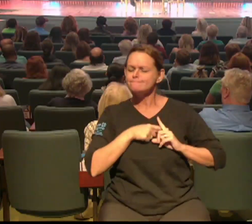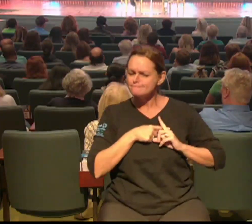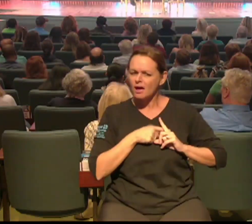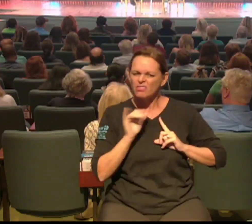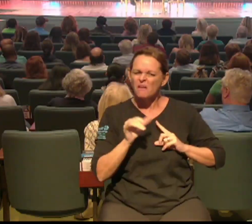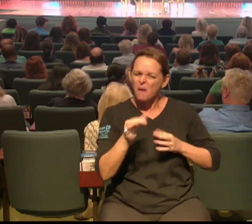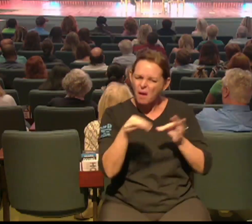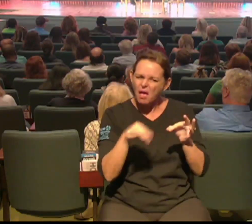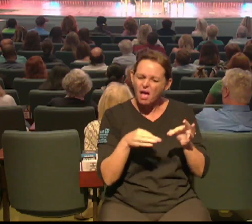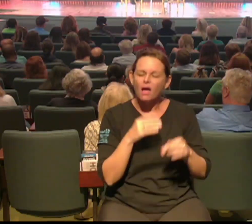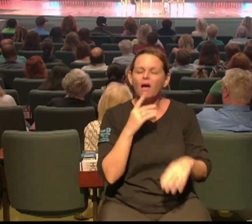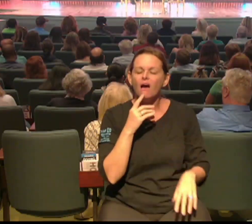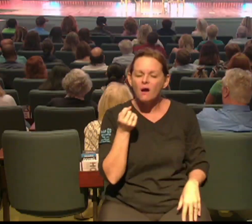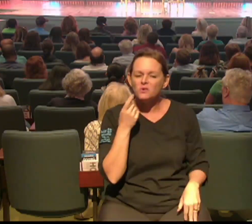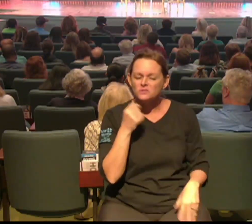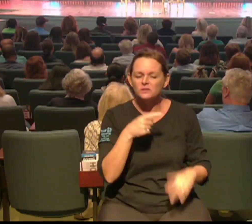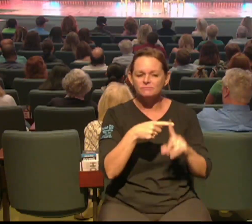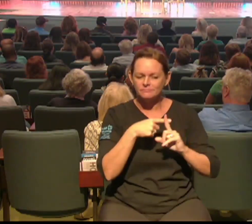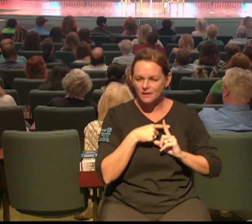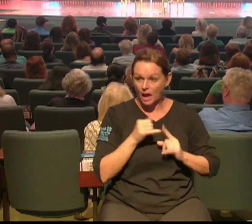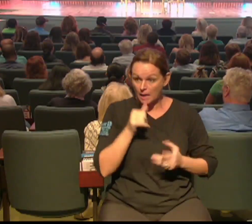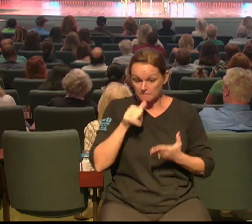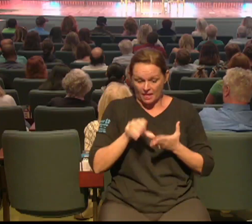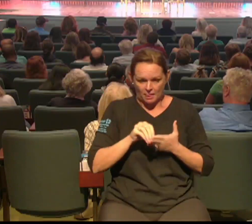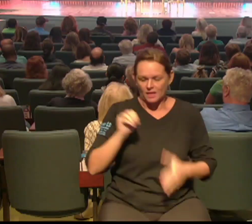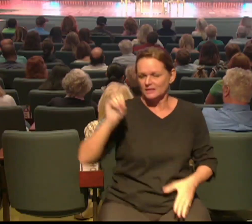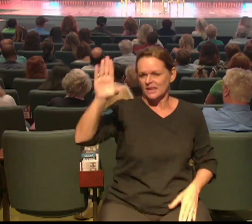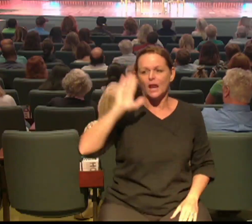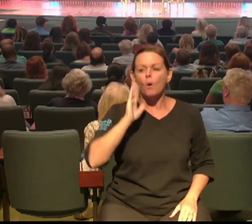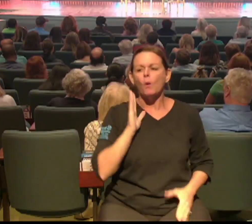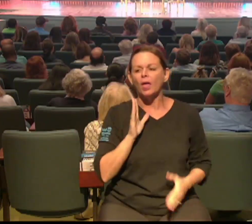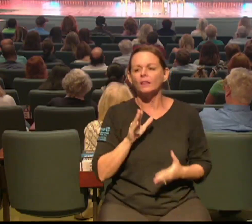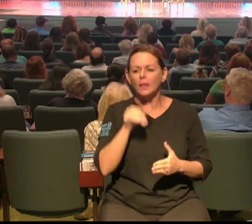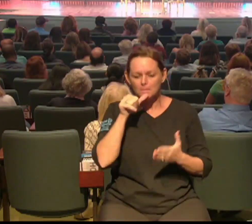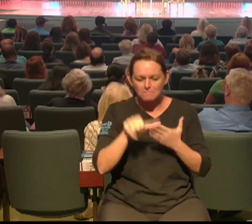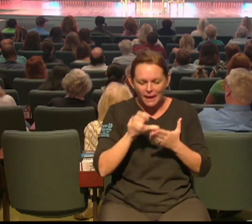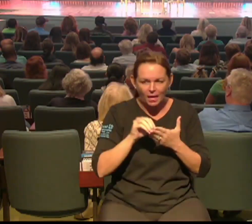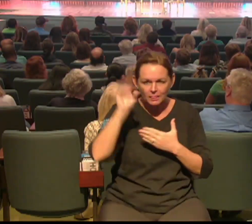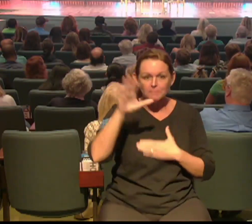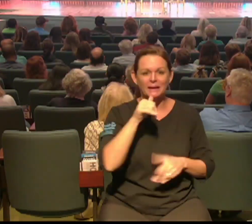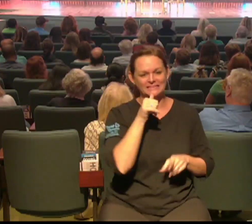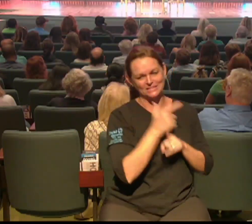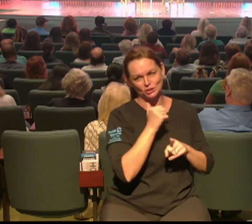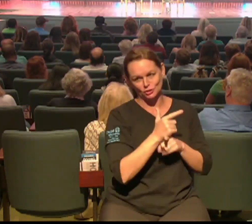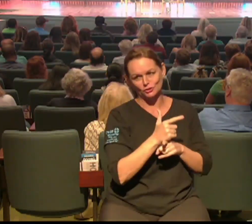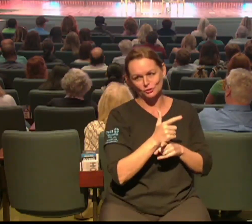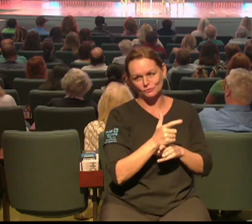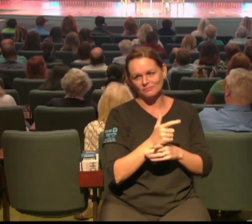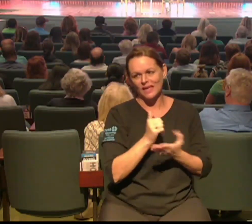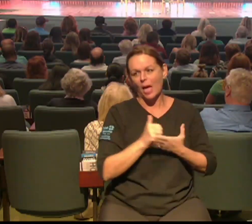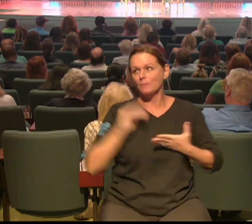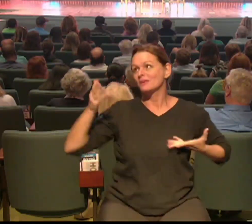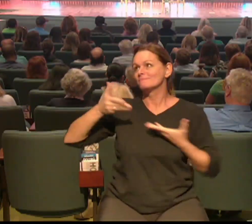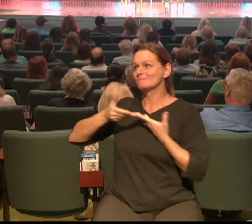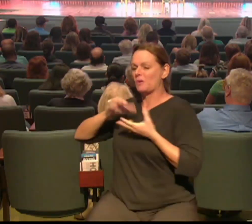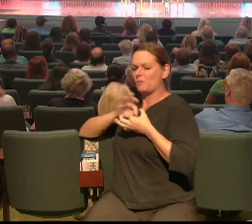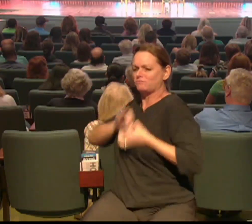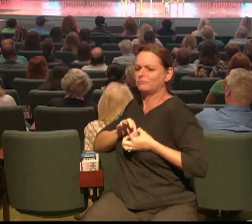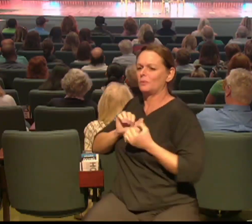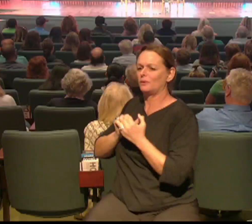I haven't actually mailed this yet. I'm gonna be mailing this this week to my sister and I just want to read it to you because every one of us could write a letter